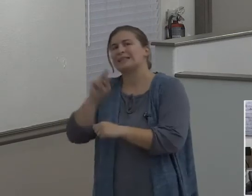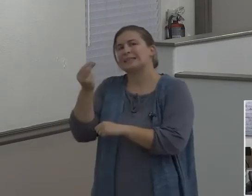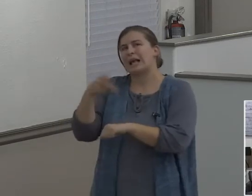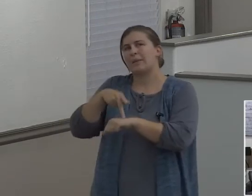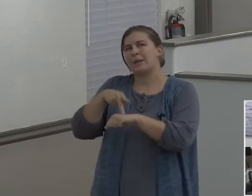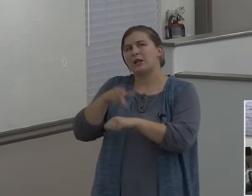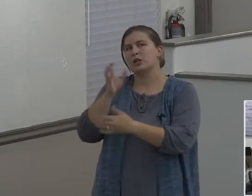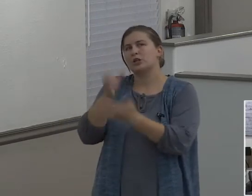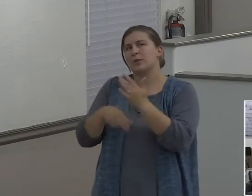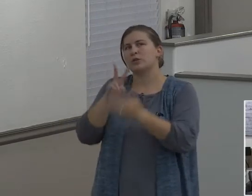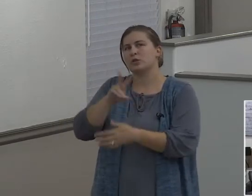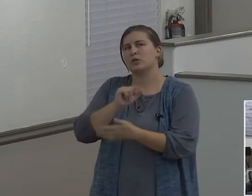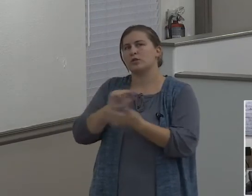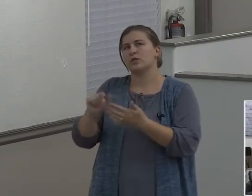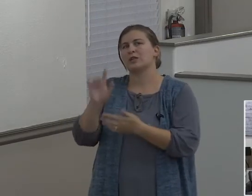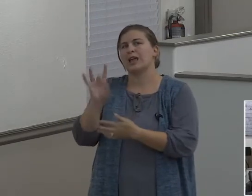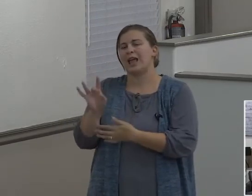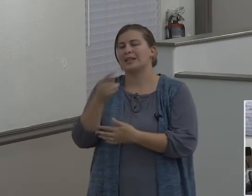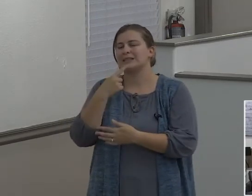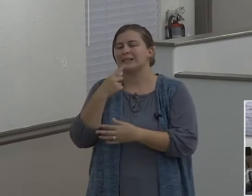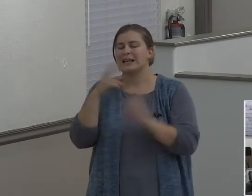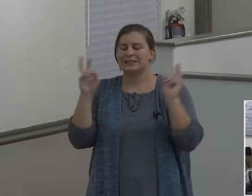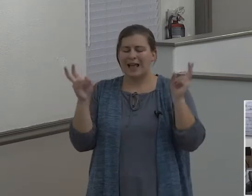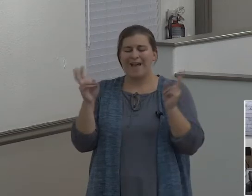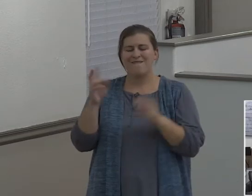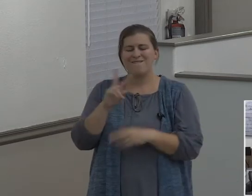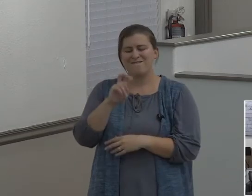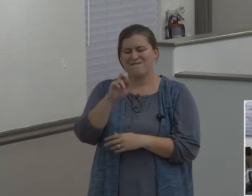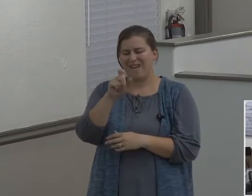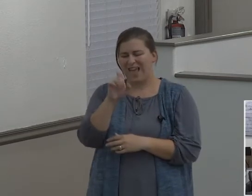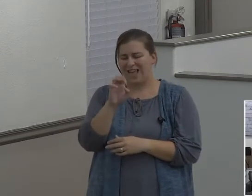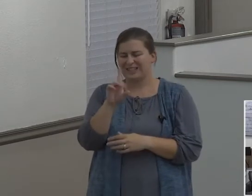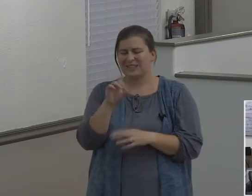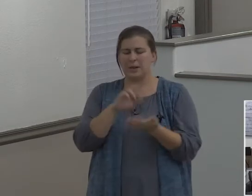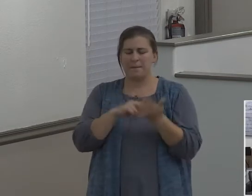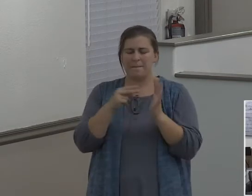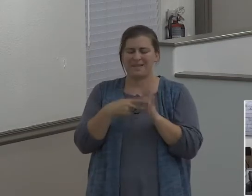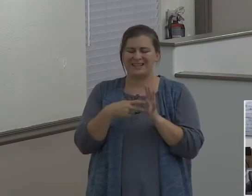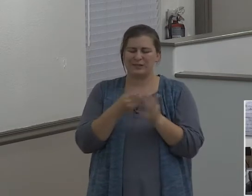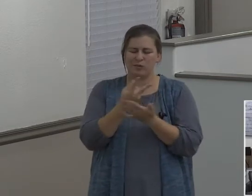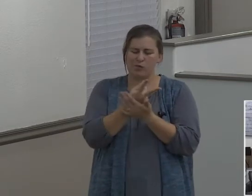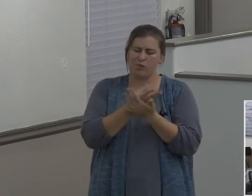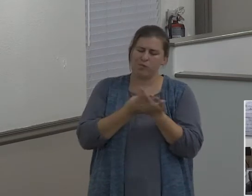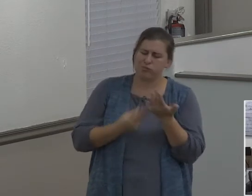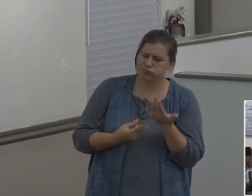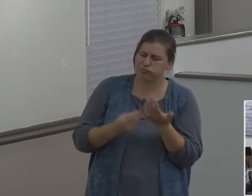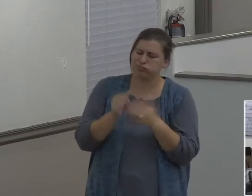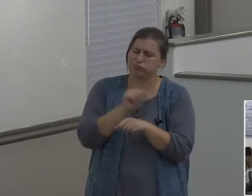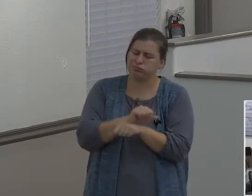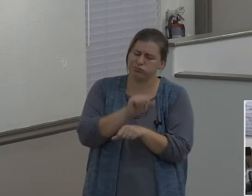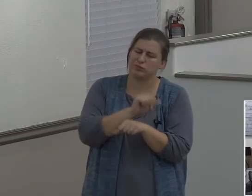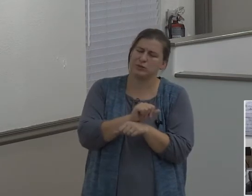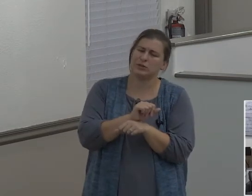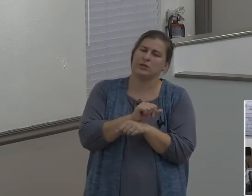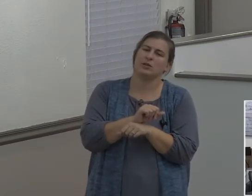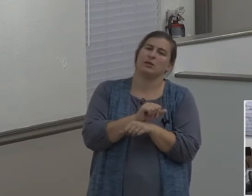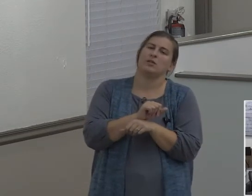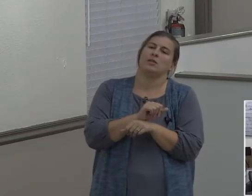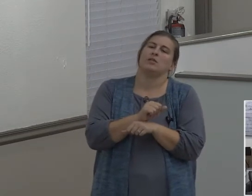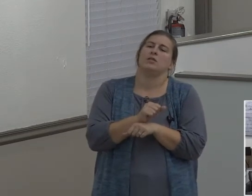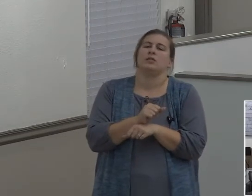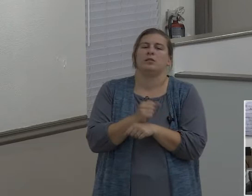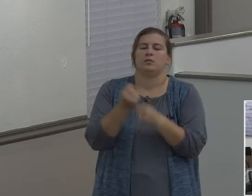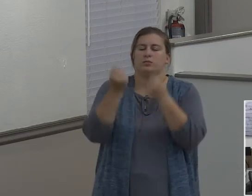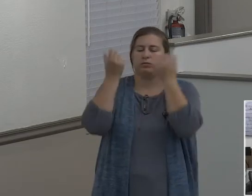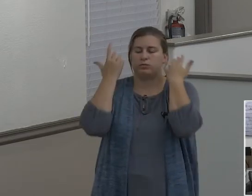that word can mean to wear with toil. Eventually, what Lot found out was that